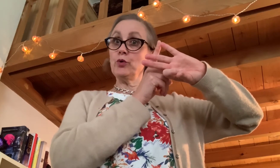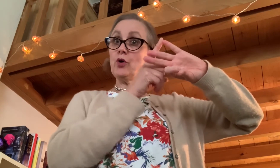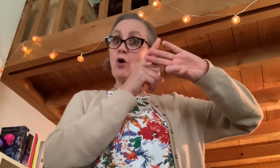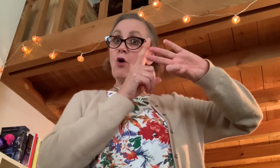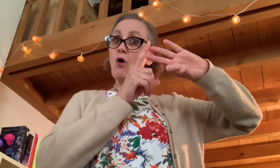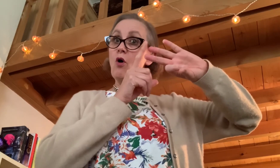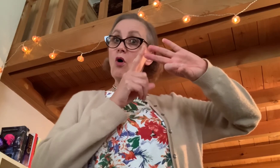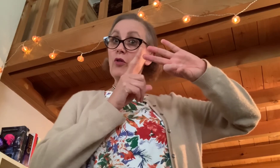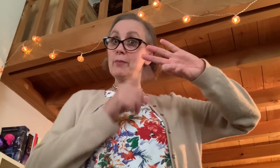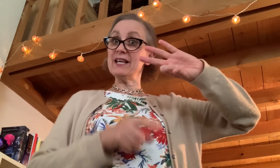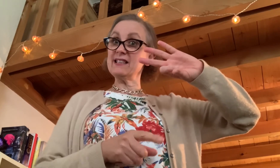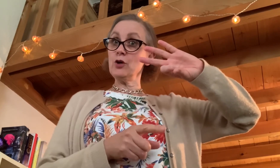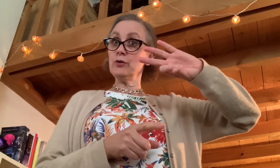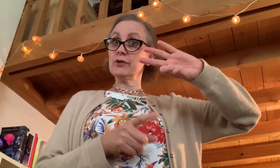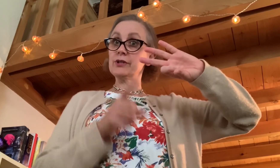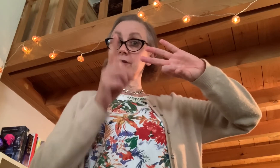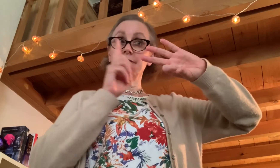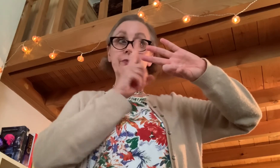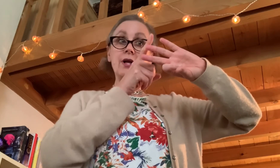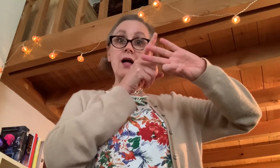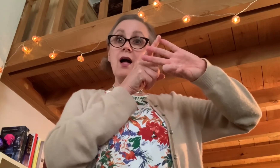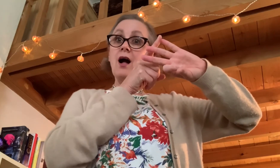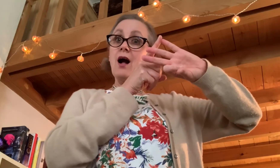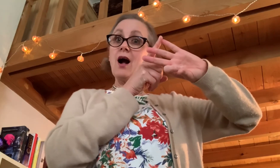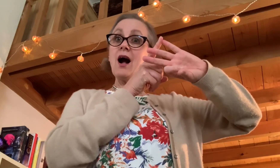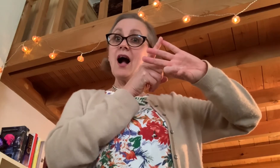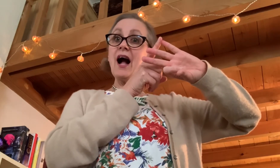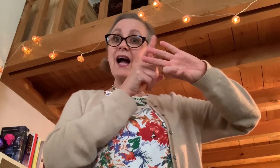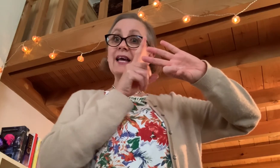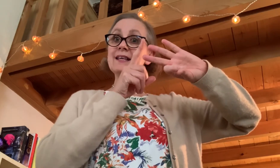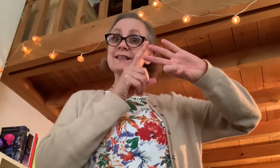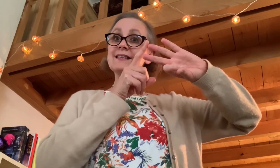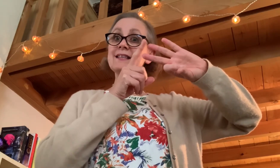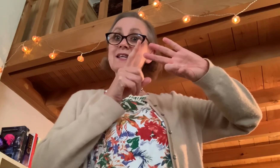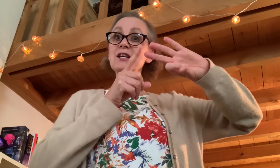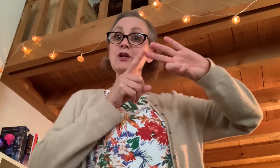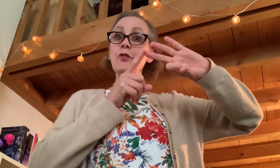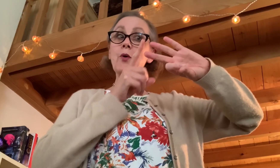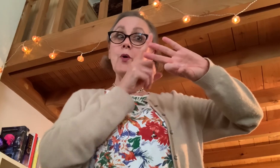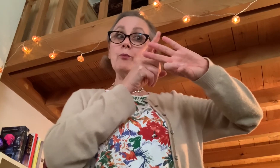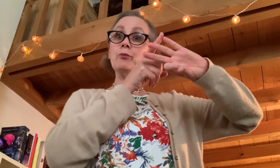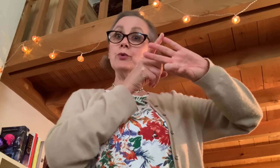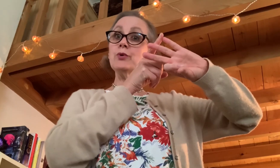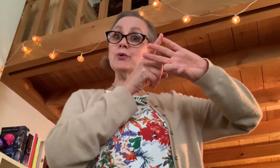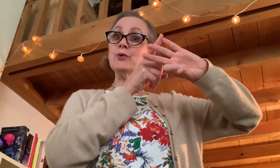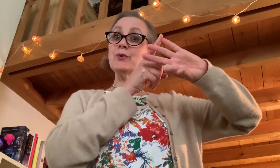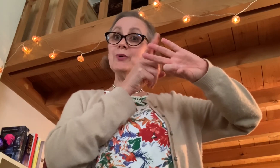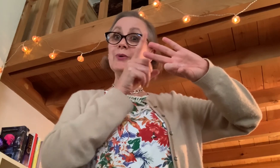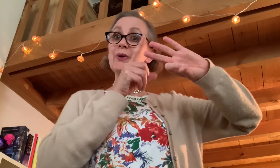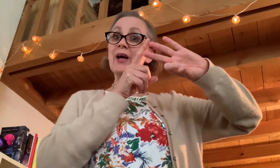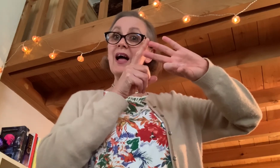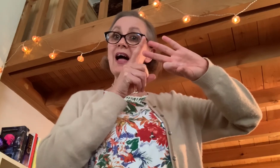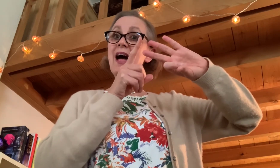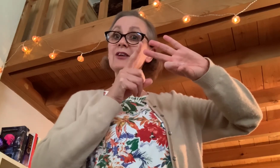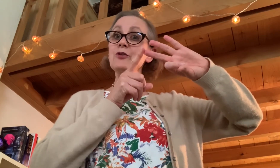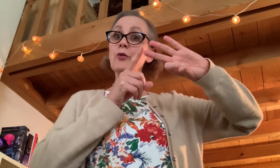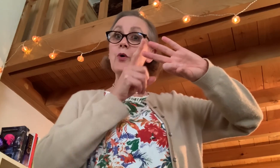on the Bear's notes. I see the moon and the